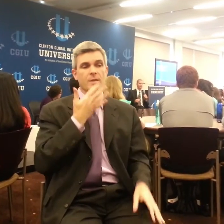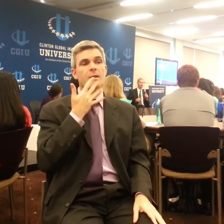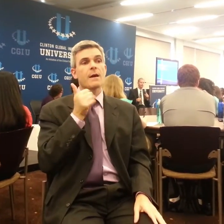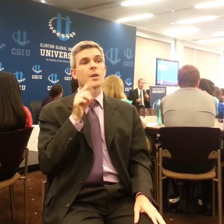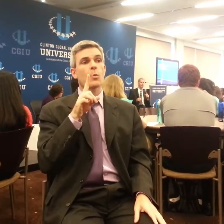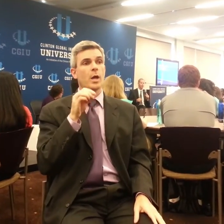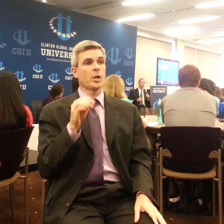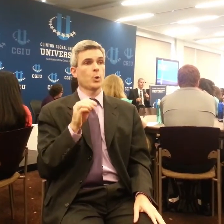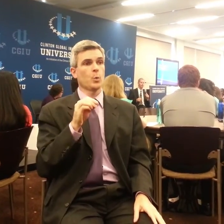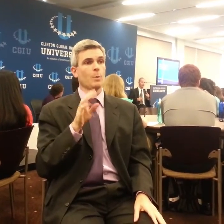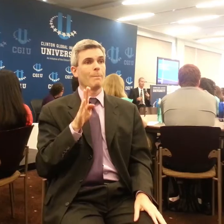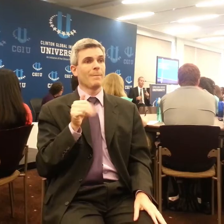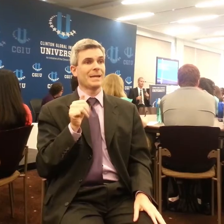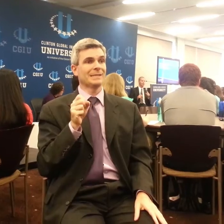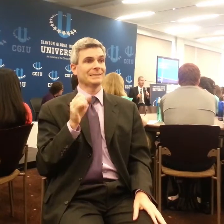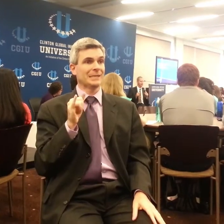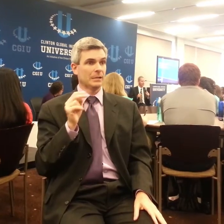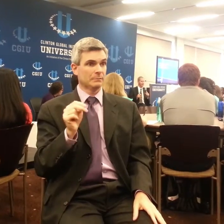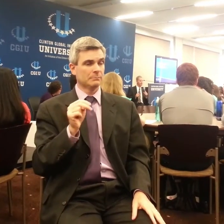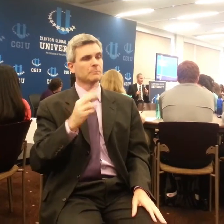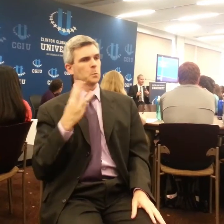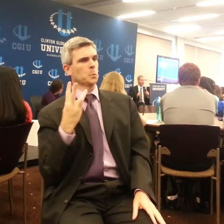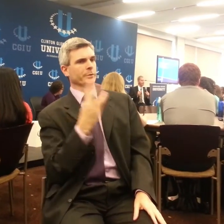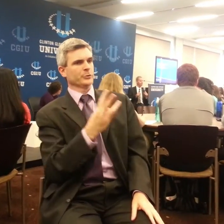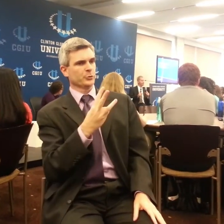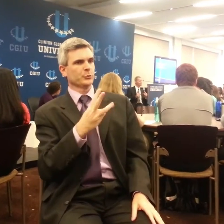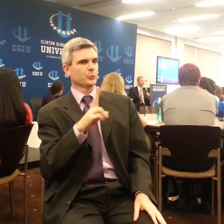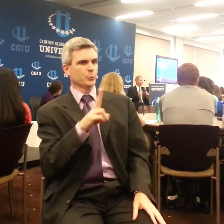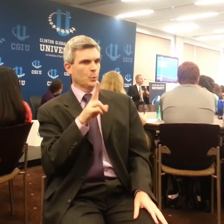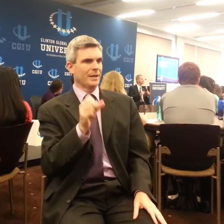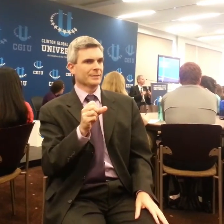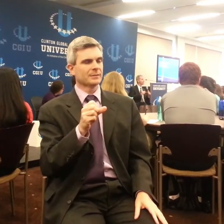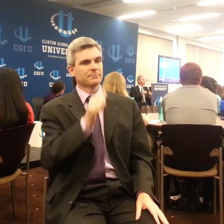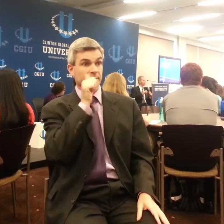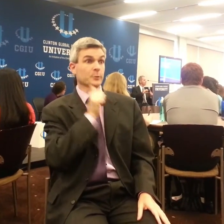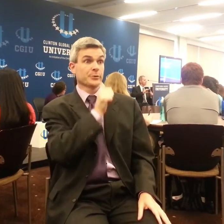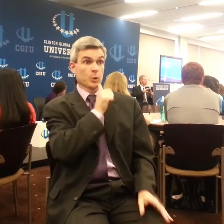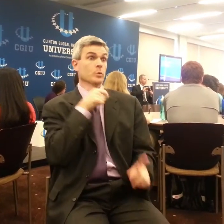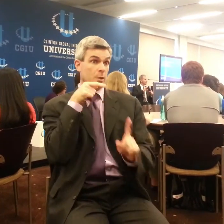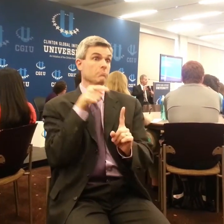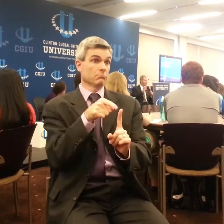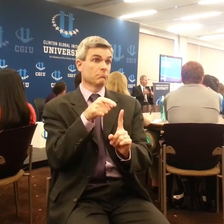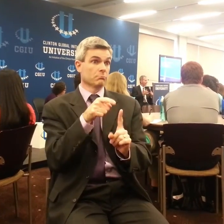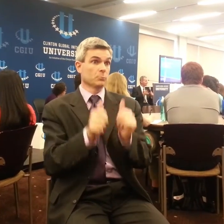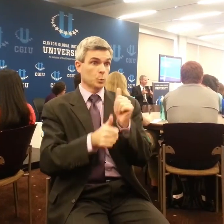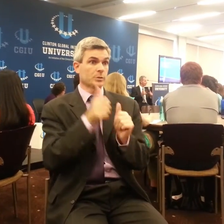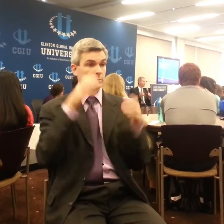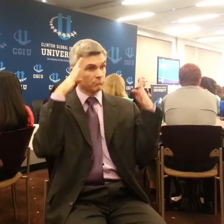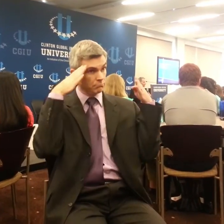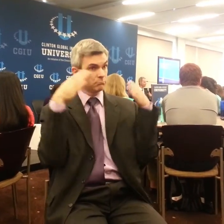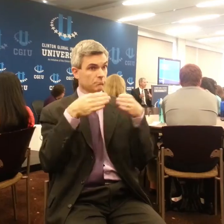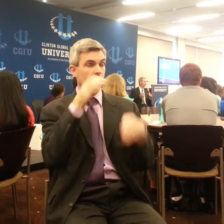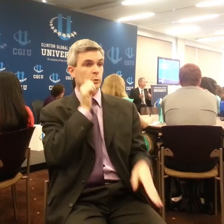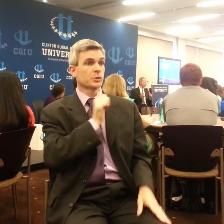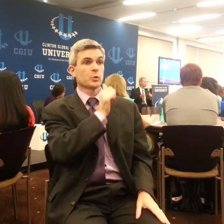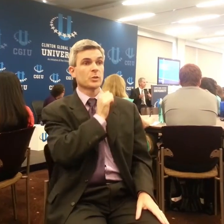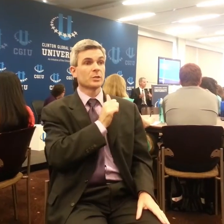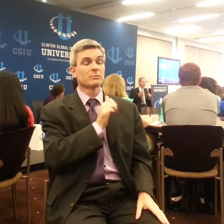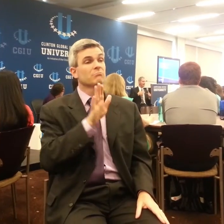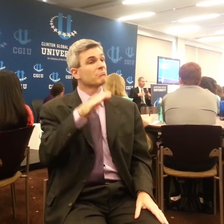particular. We are facing a future that is dramatically different than the past. The past is